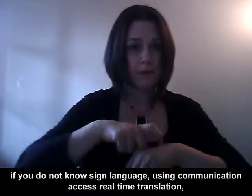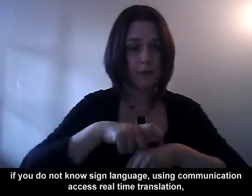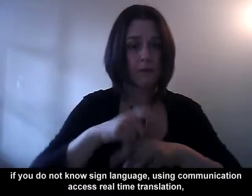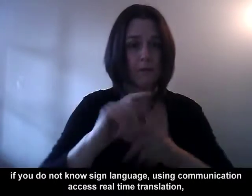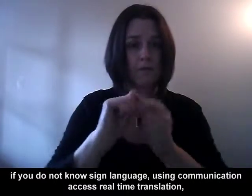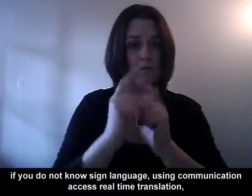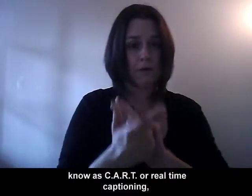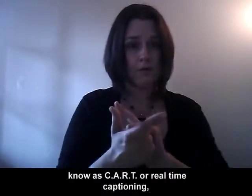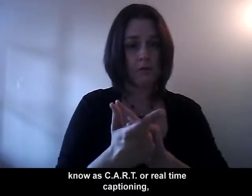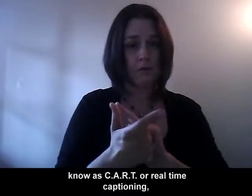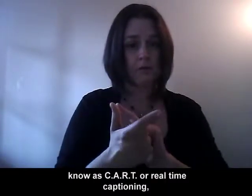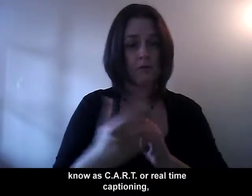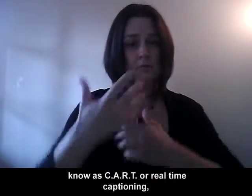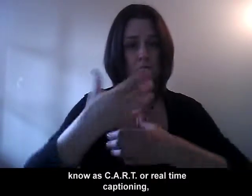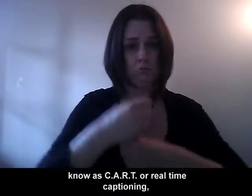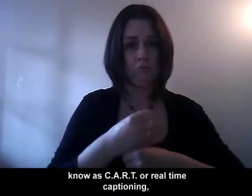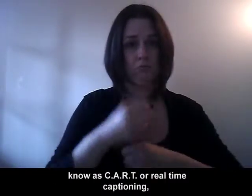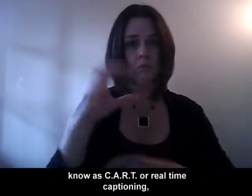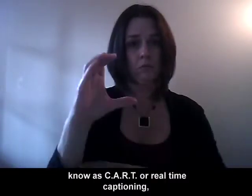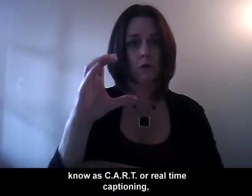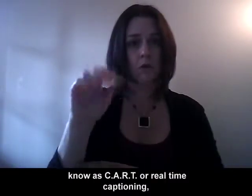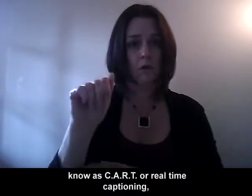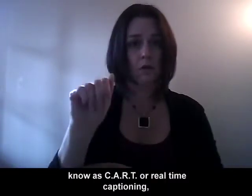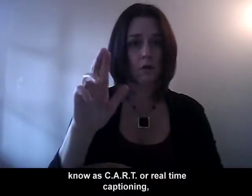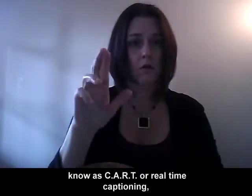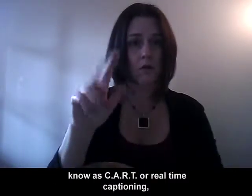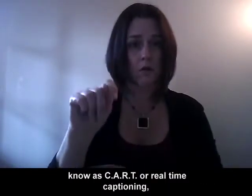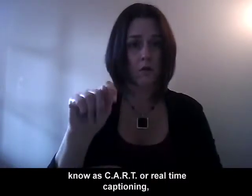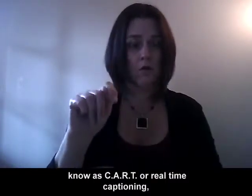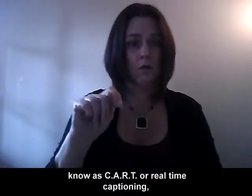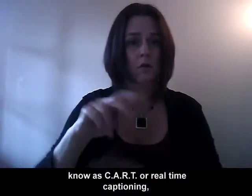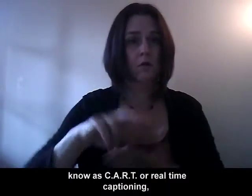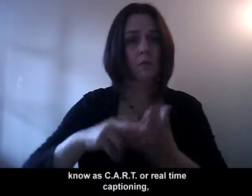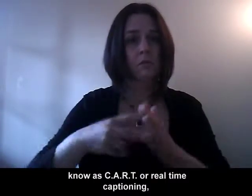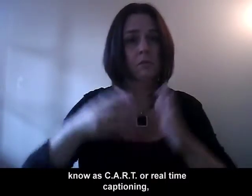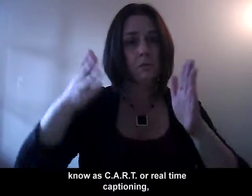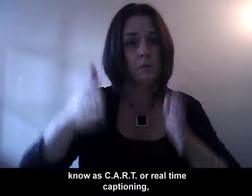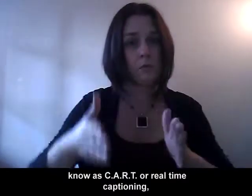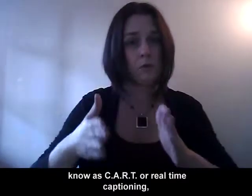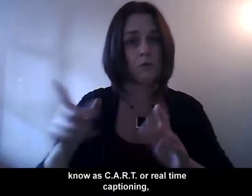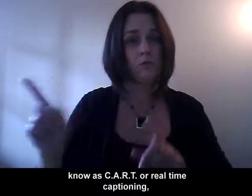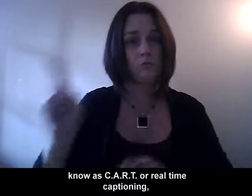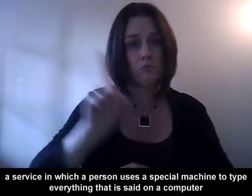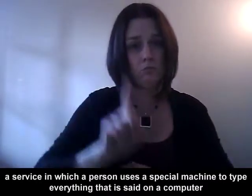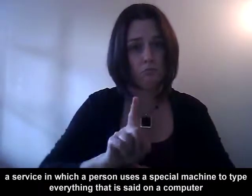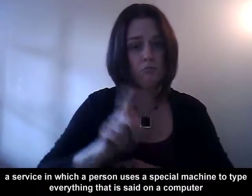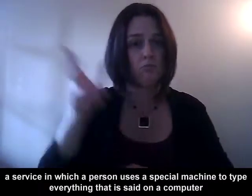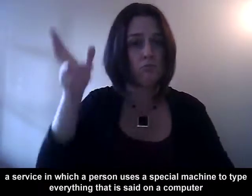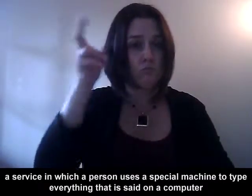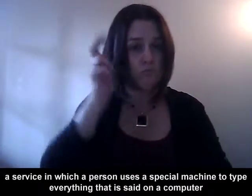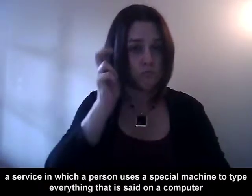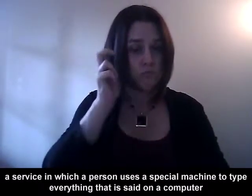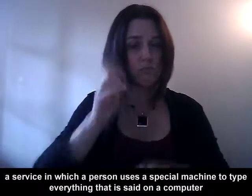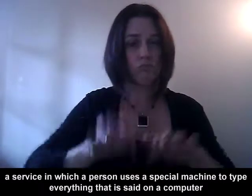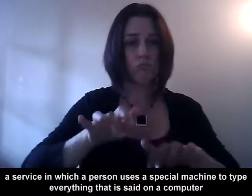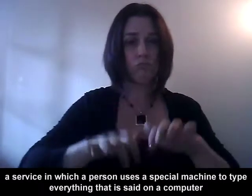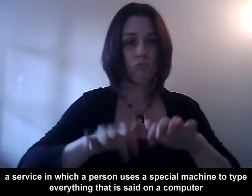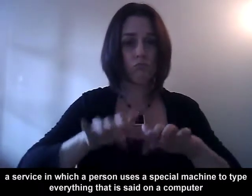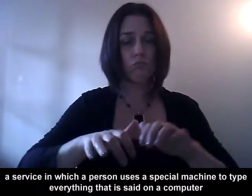known as CART or real-time captioning, a service in which a